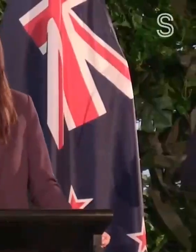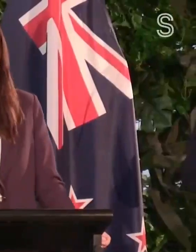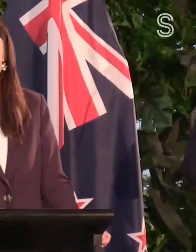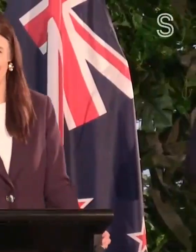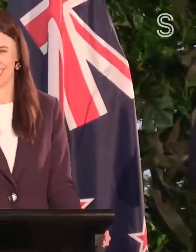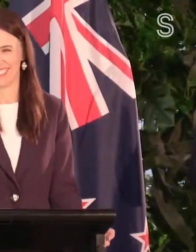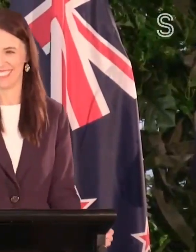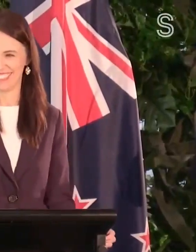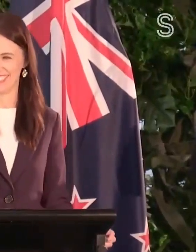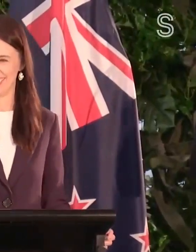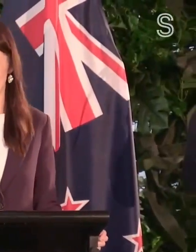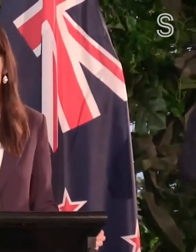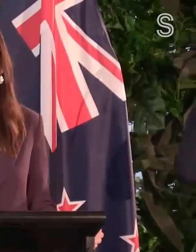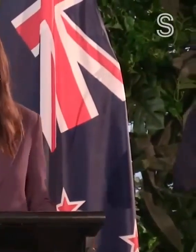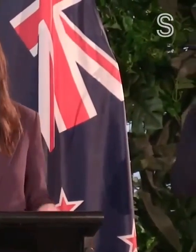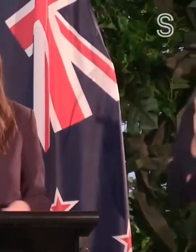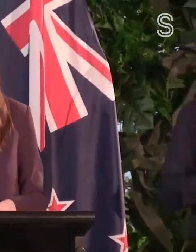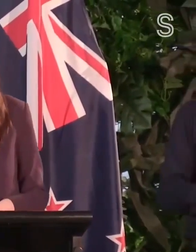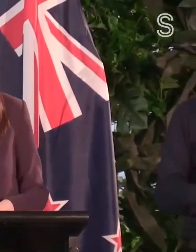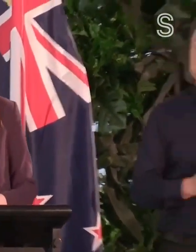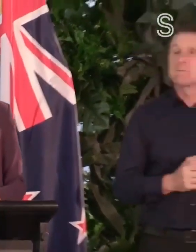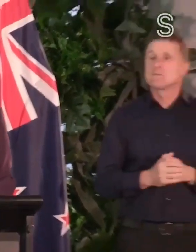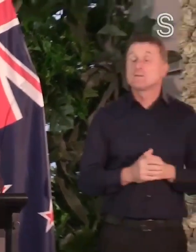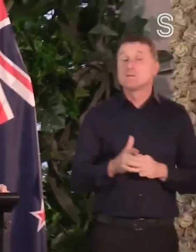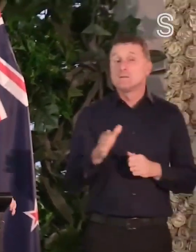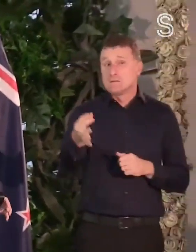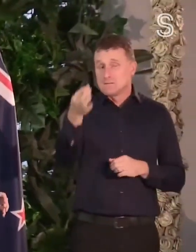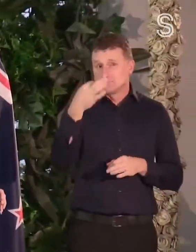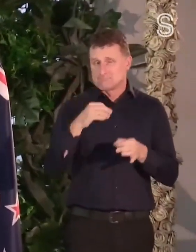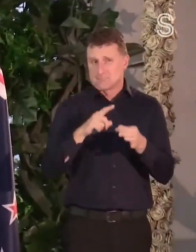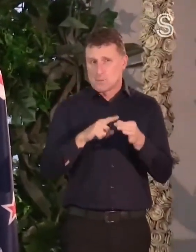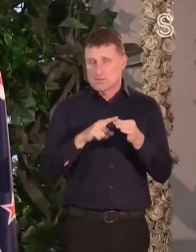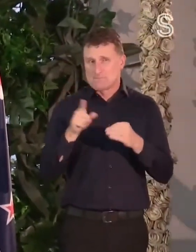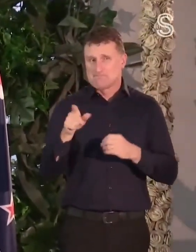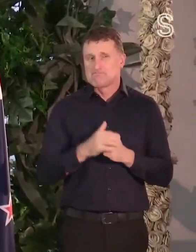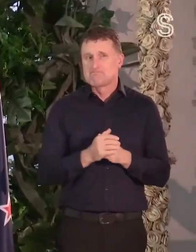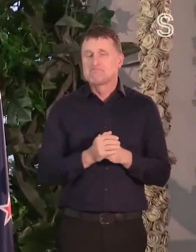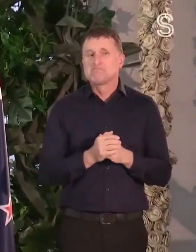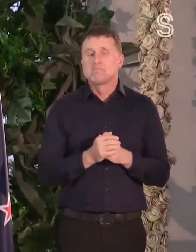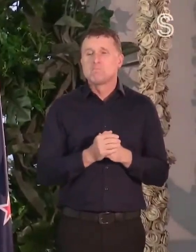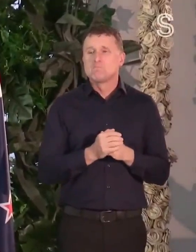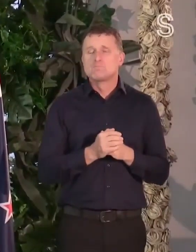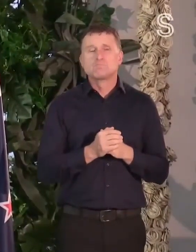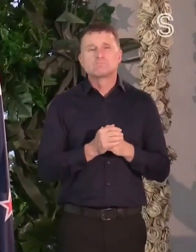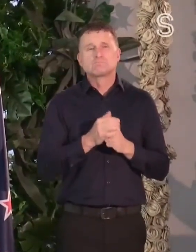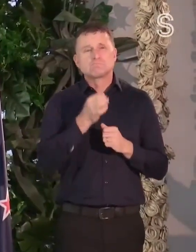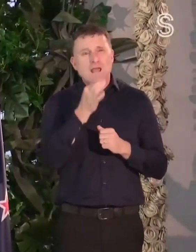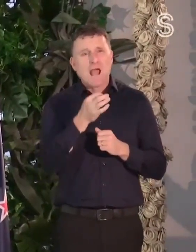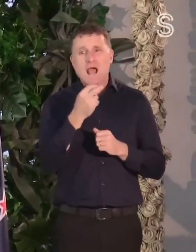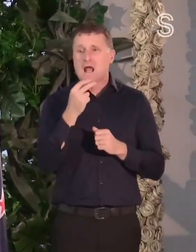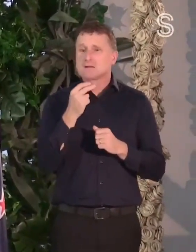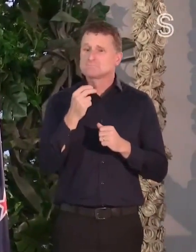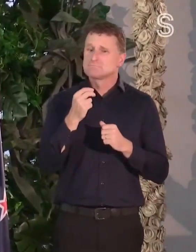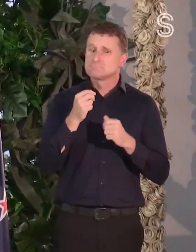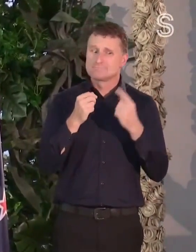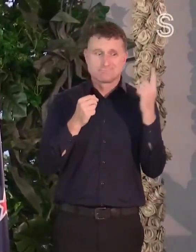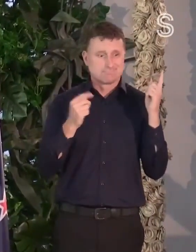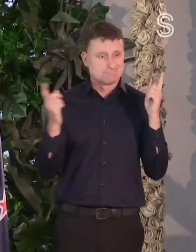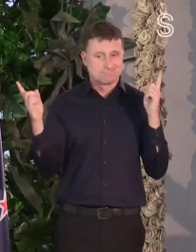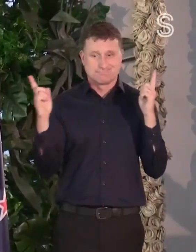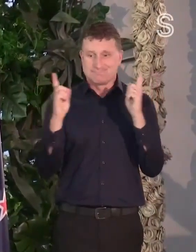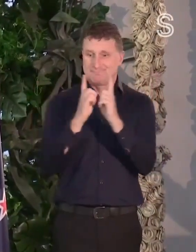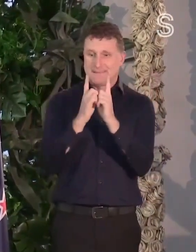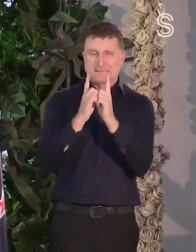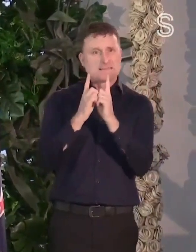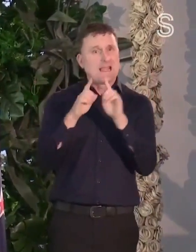Prime Minister Ardern, Joey Dwyer from Newstalk ZB here. A lot of people will be wondering, are you two meeting just because you're similar